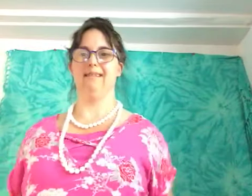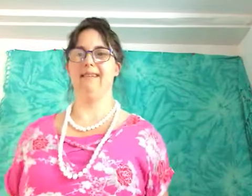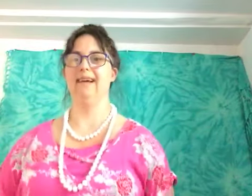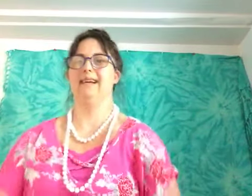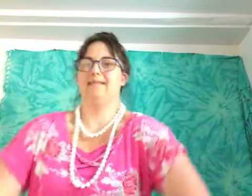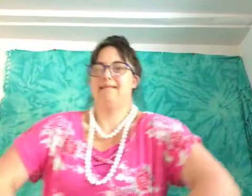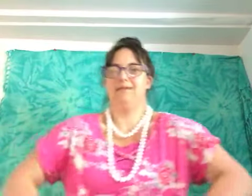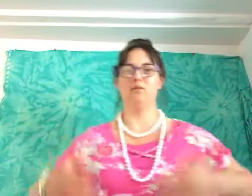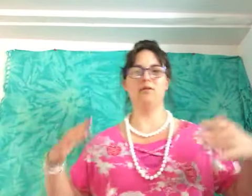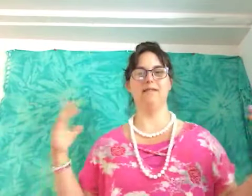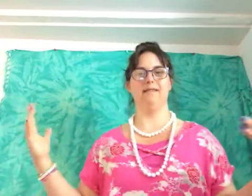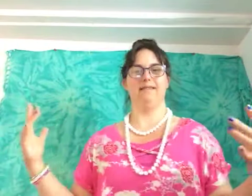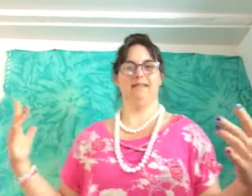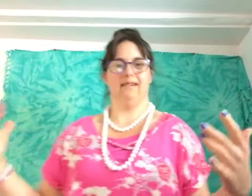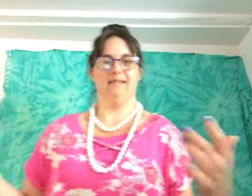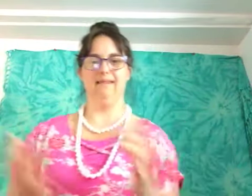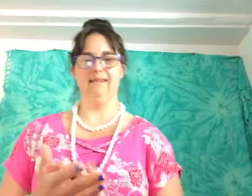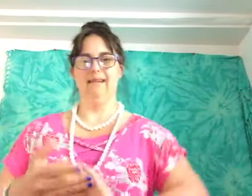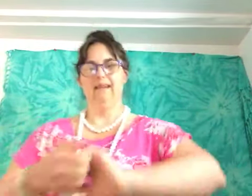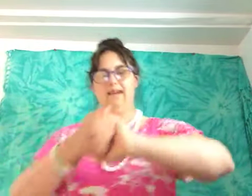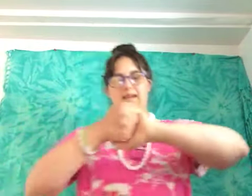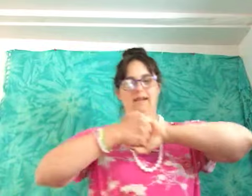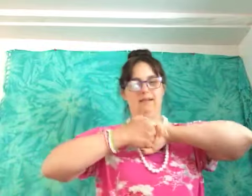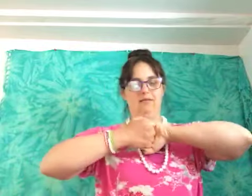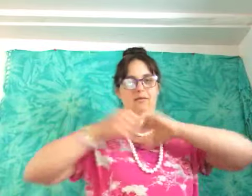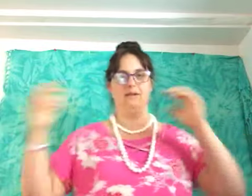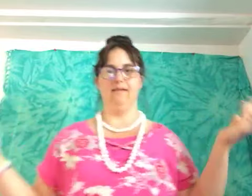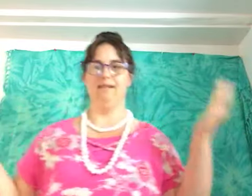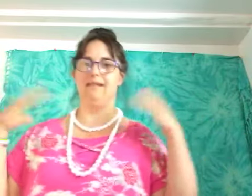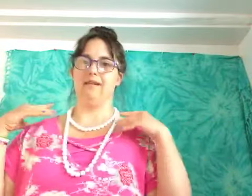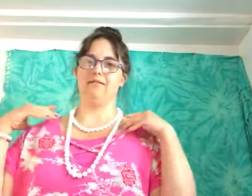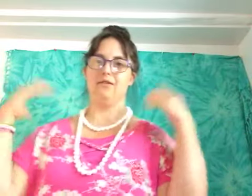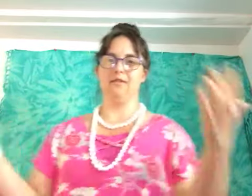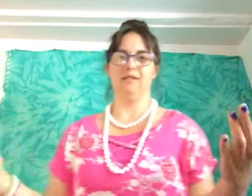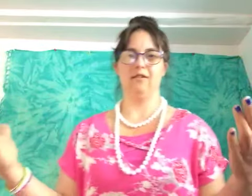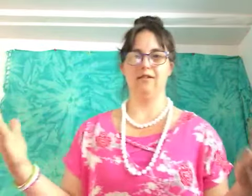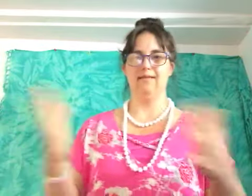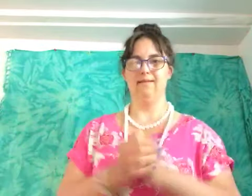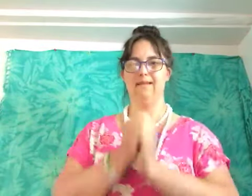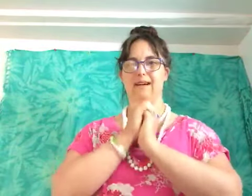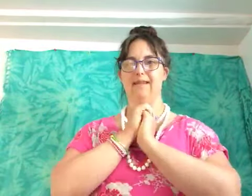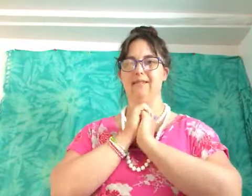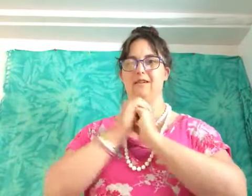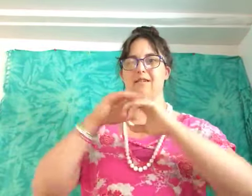it's important that they may you start your tick-tock